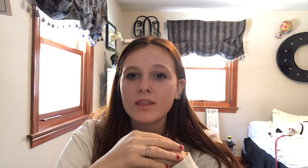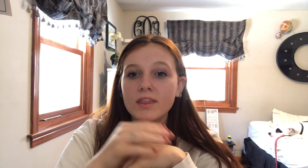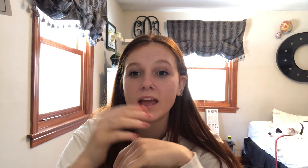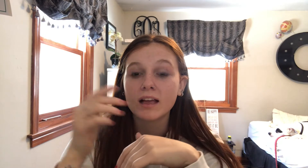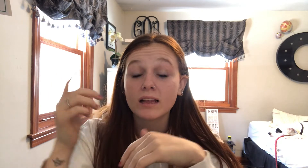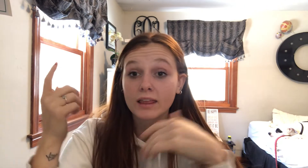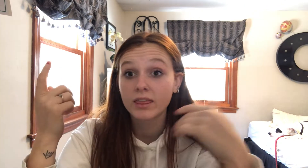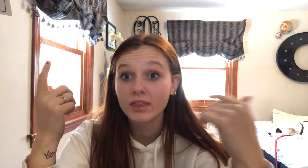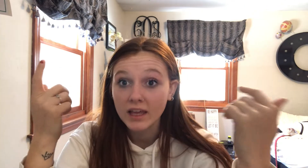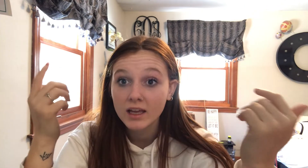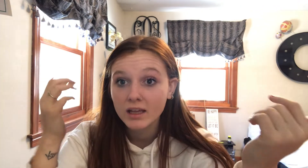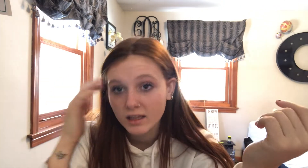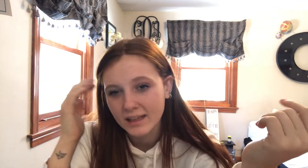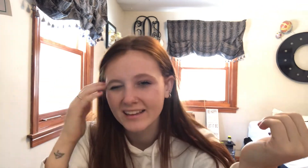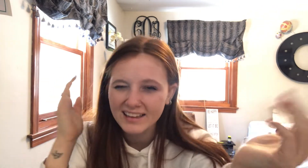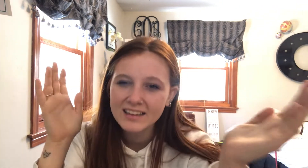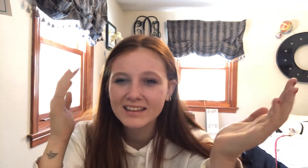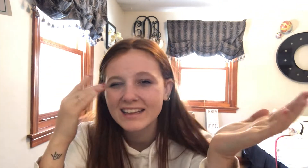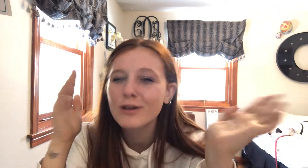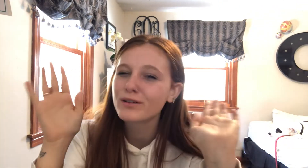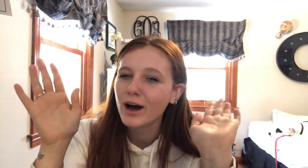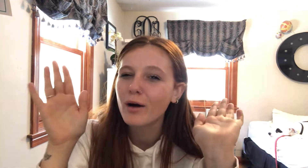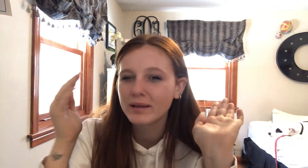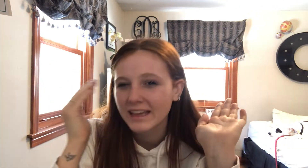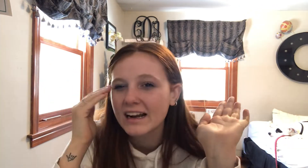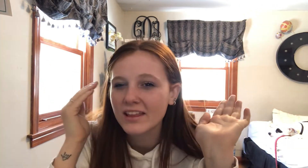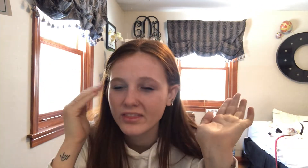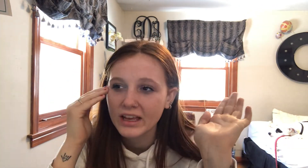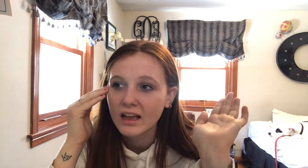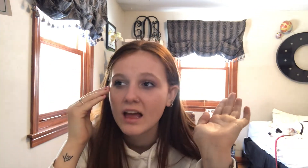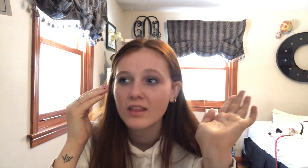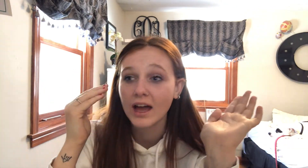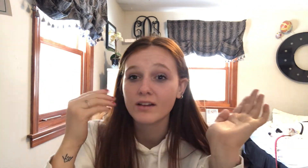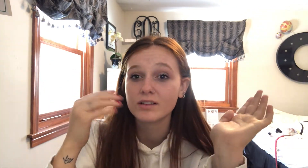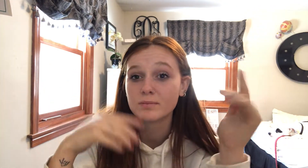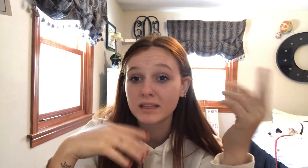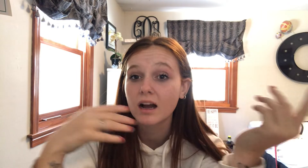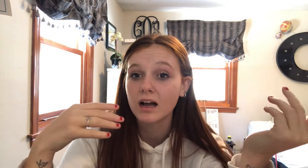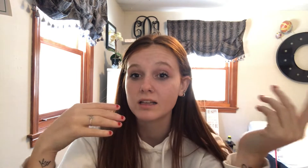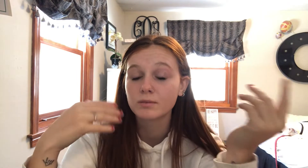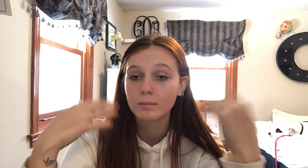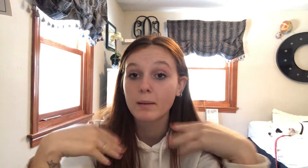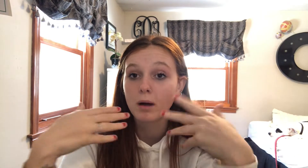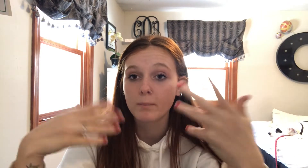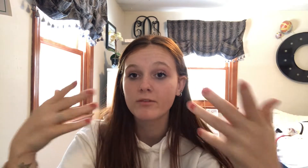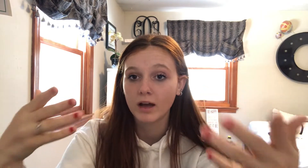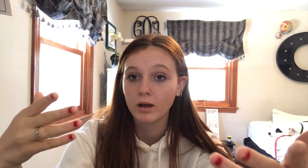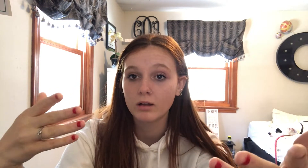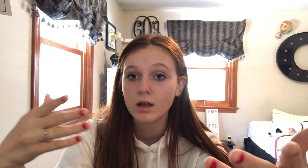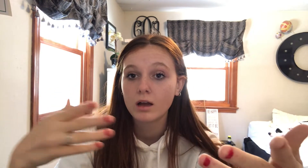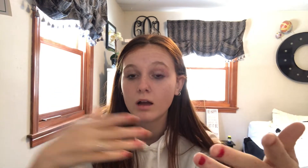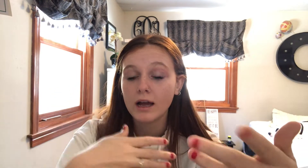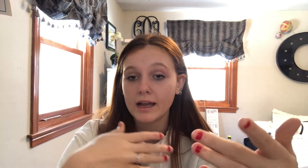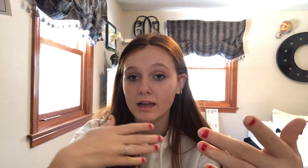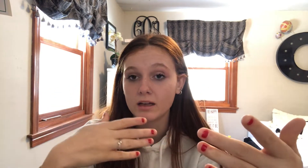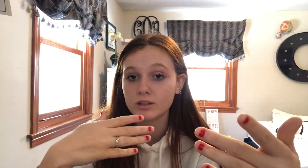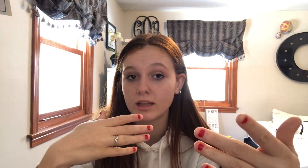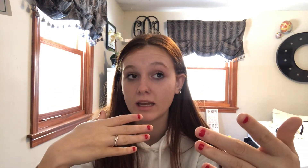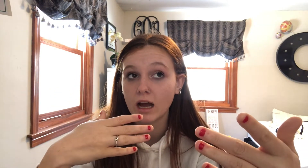they like think like, they don't know, but they kind of think that it was because when my mom fell and they got